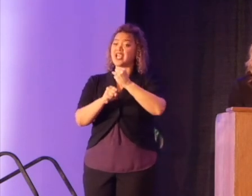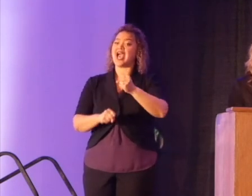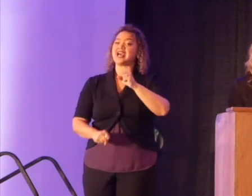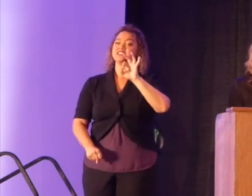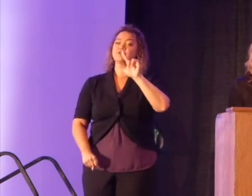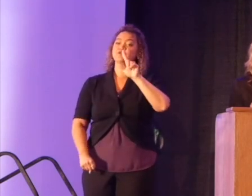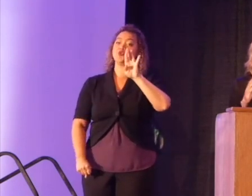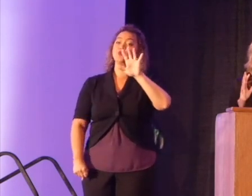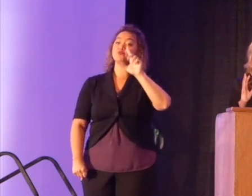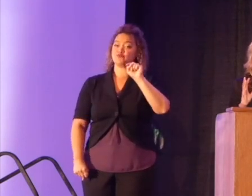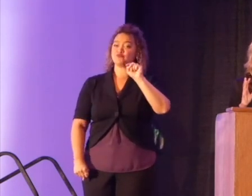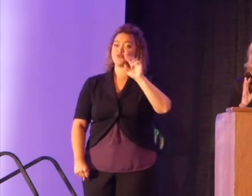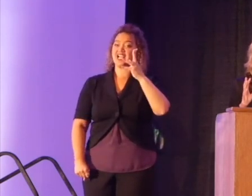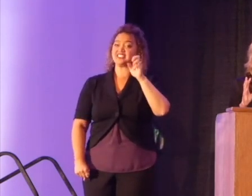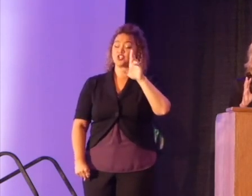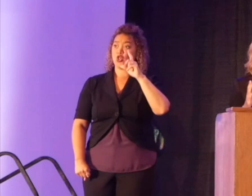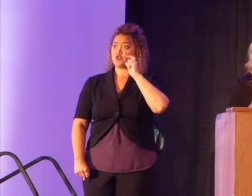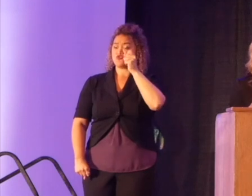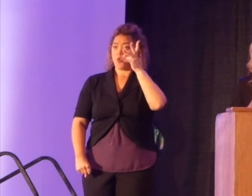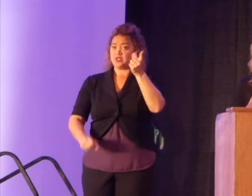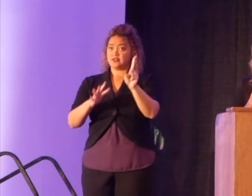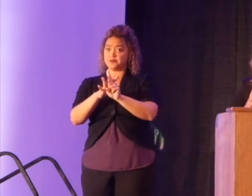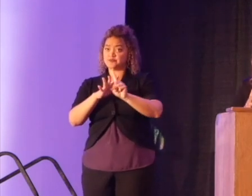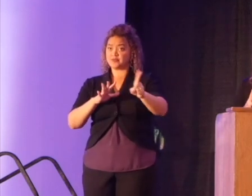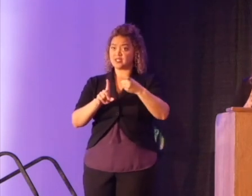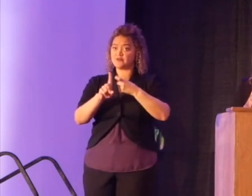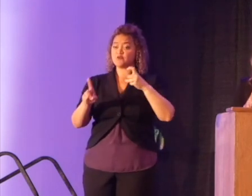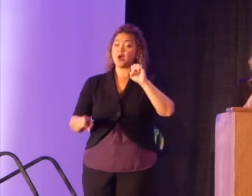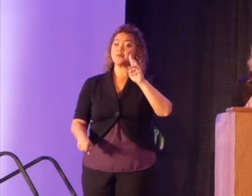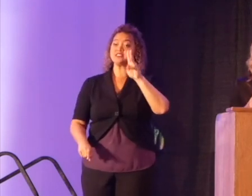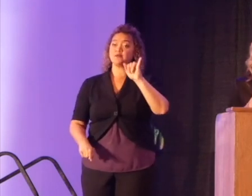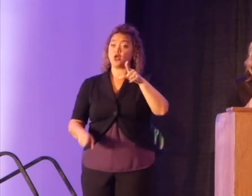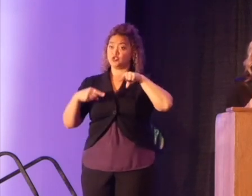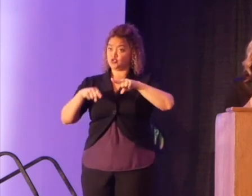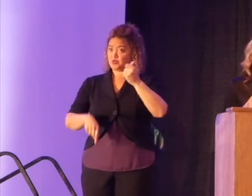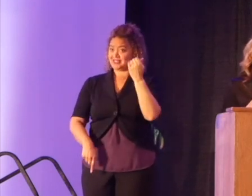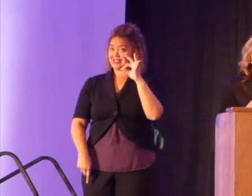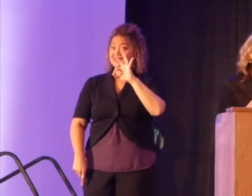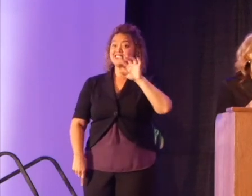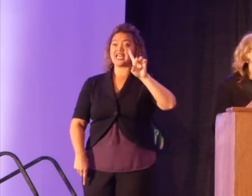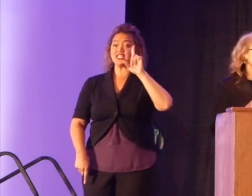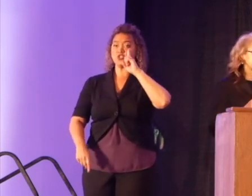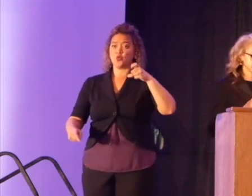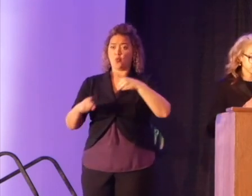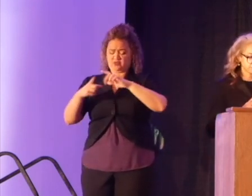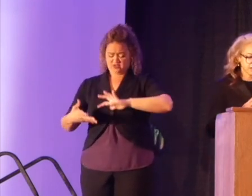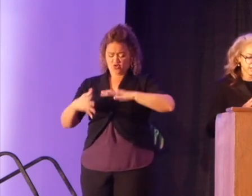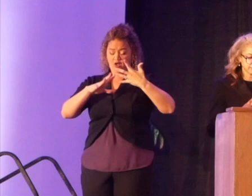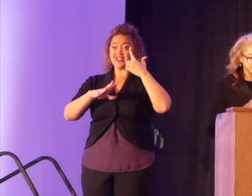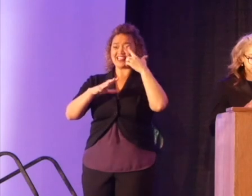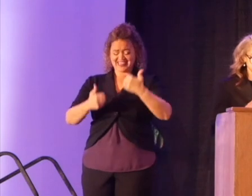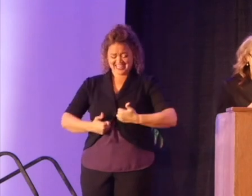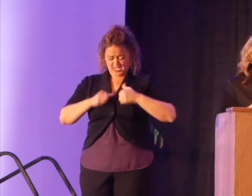scholar. These women had fled from Mogadishu, Somali during the 1991 conflict. They